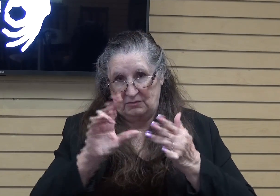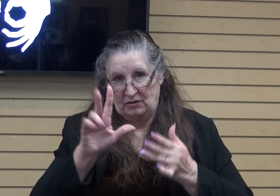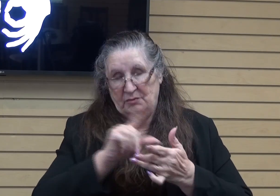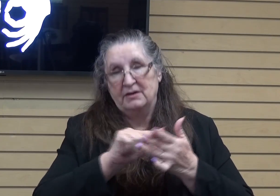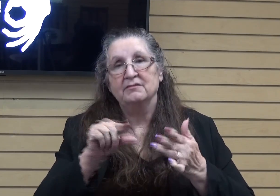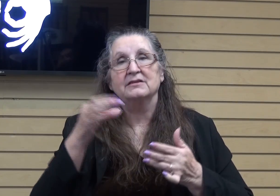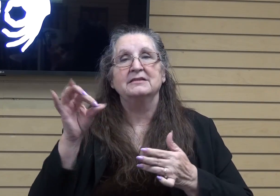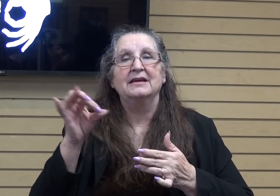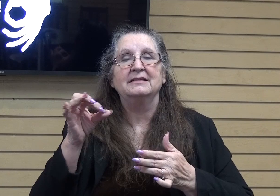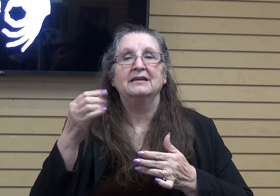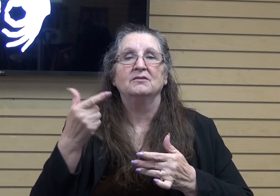verses 19 through 21.